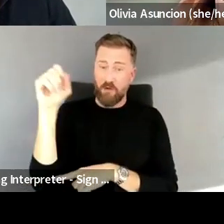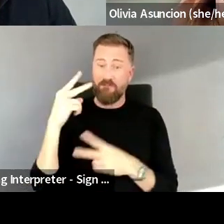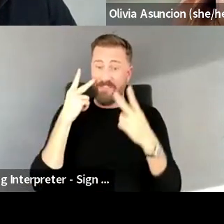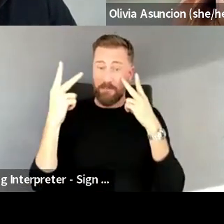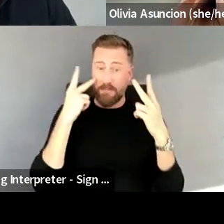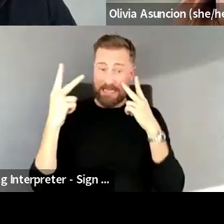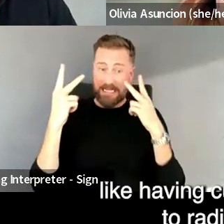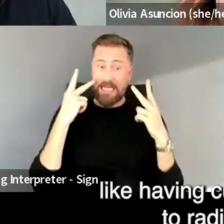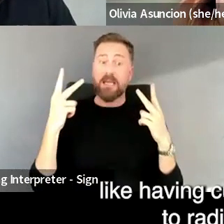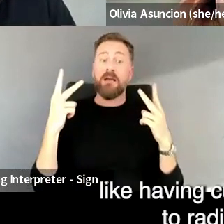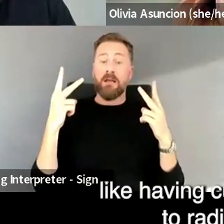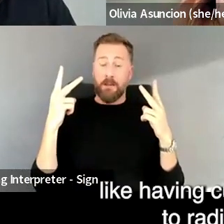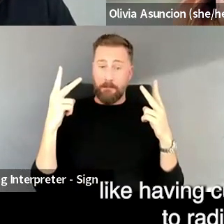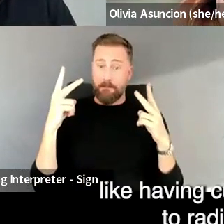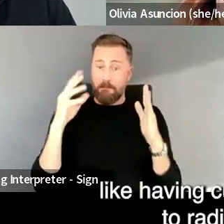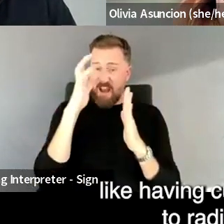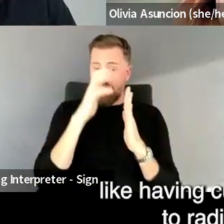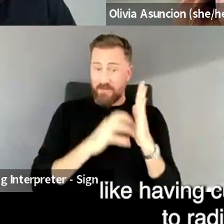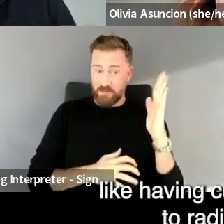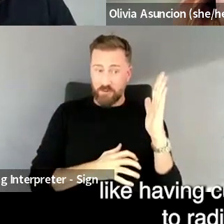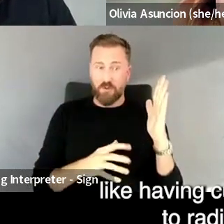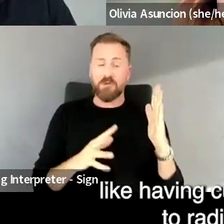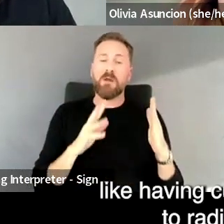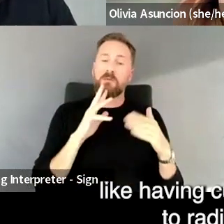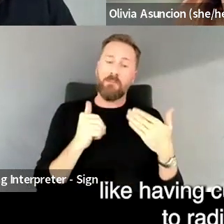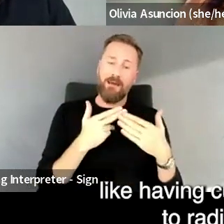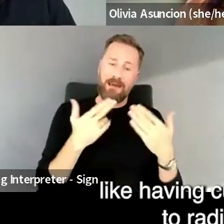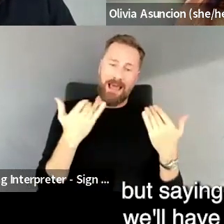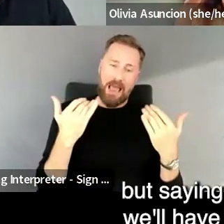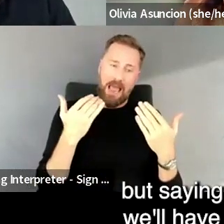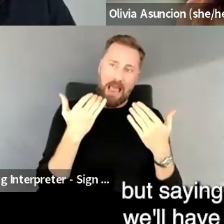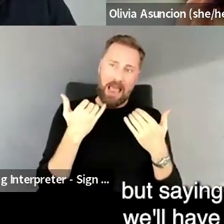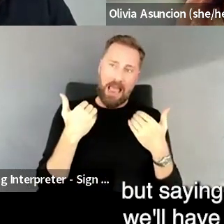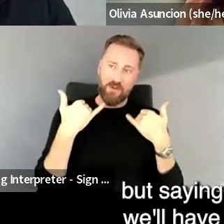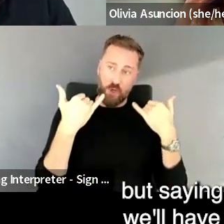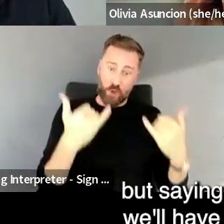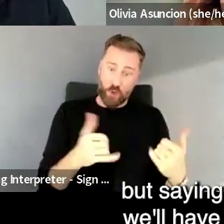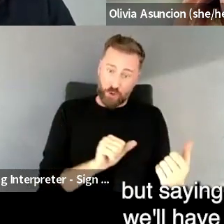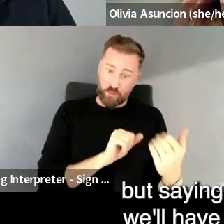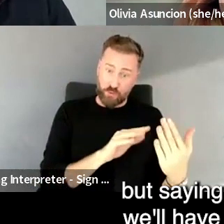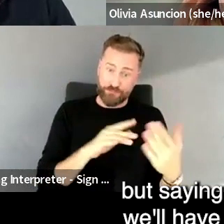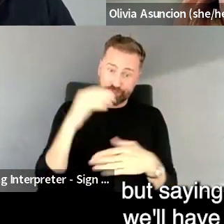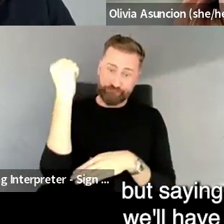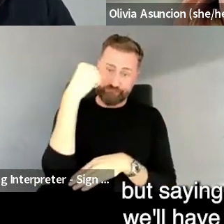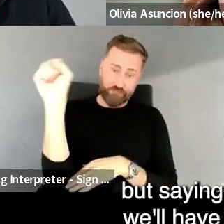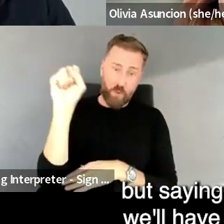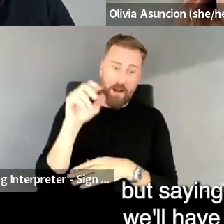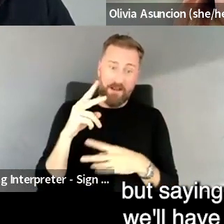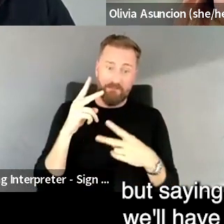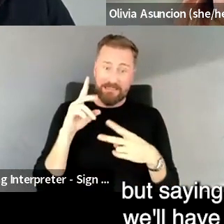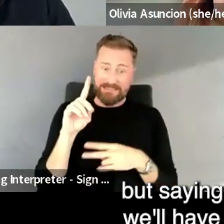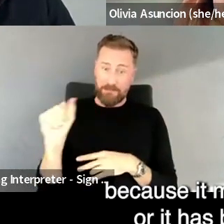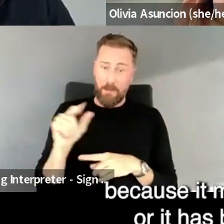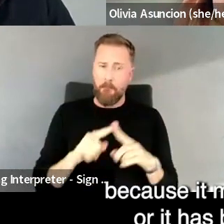like the having current approaches to radical visibility, but saying that sometimes we'll have to